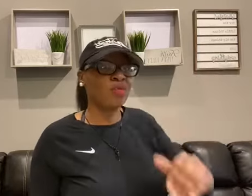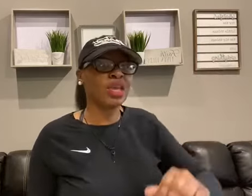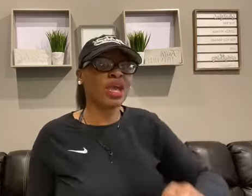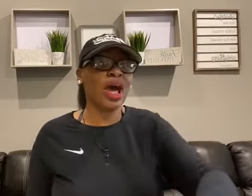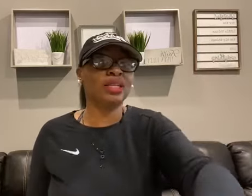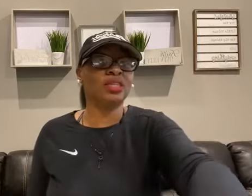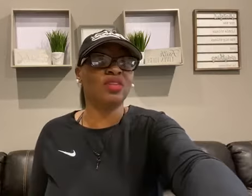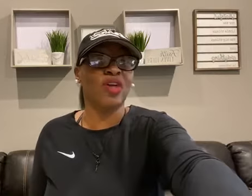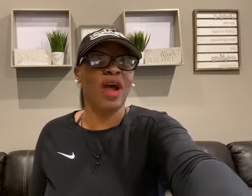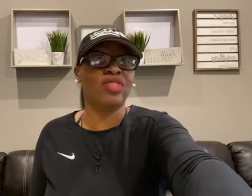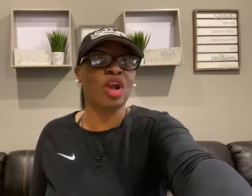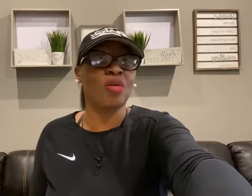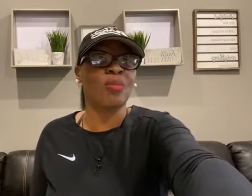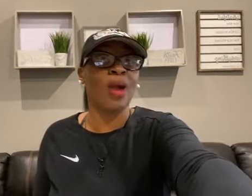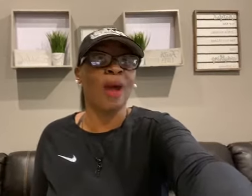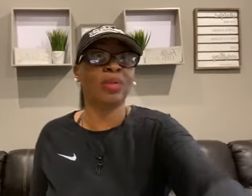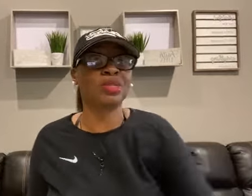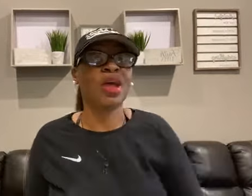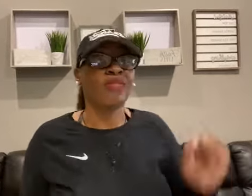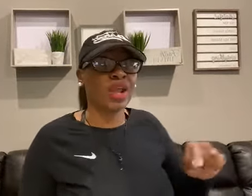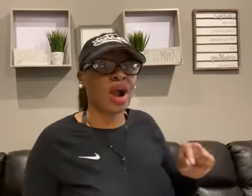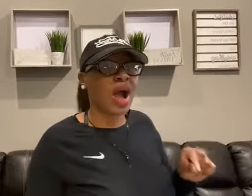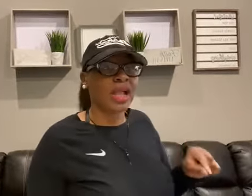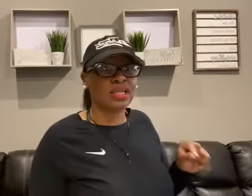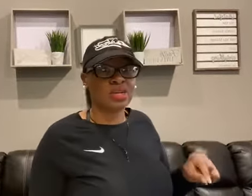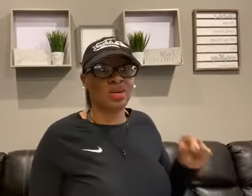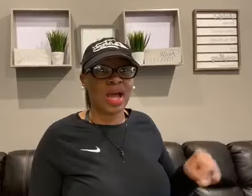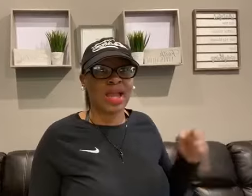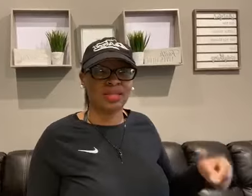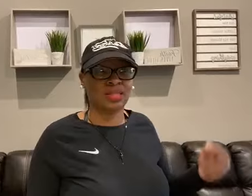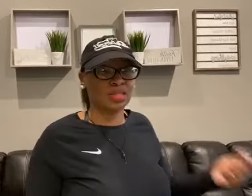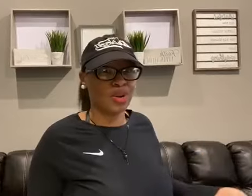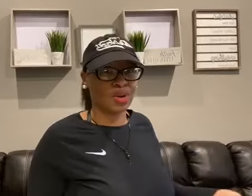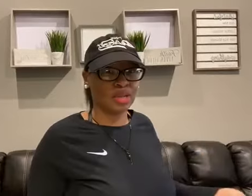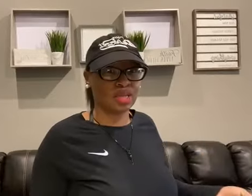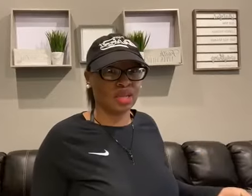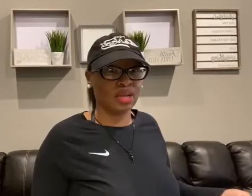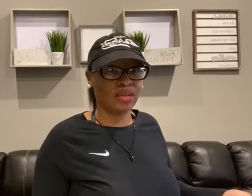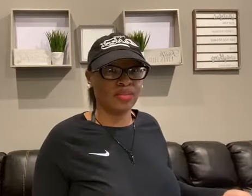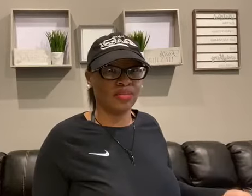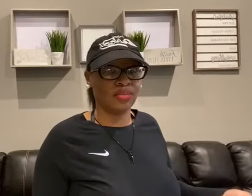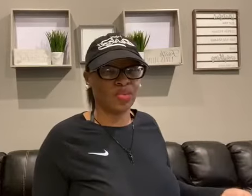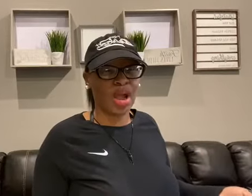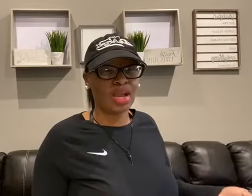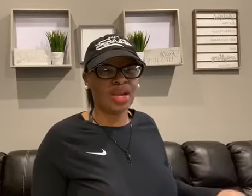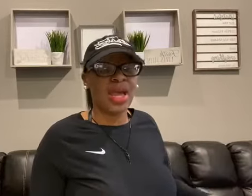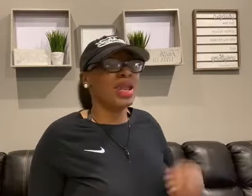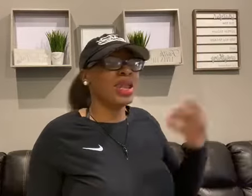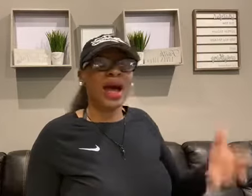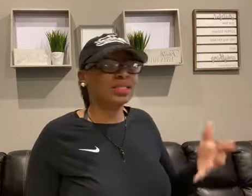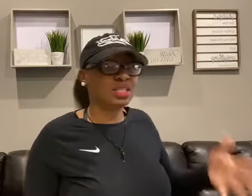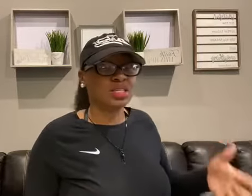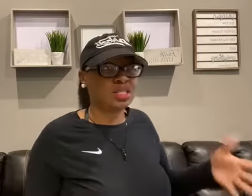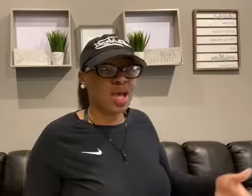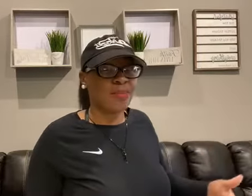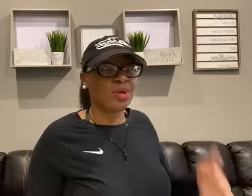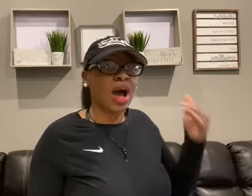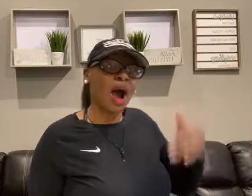Have we yet identified the current problems that our ideal client is experiencing, right? Not just that, but